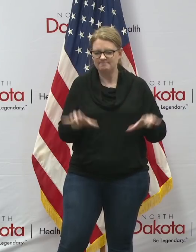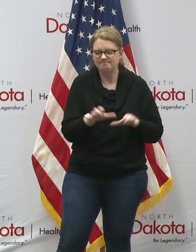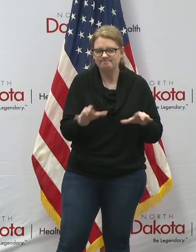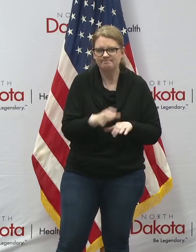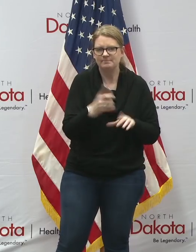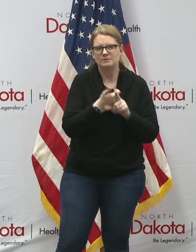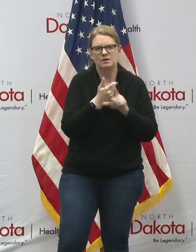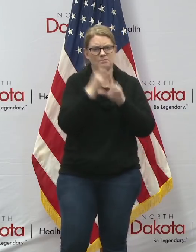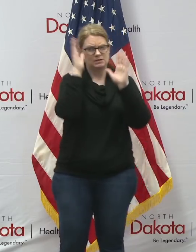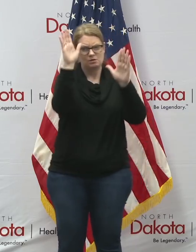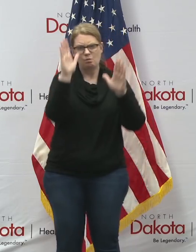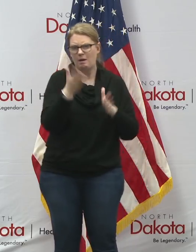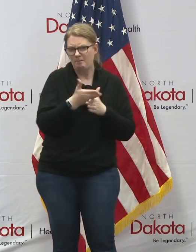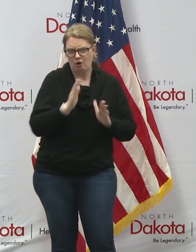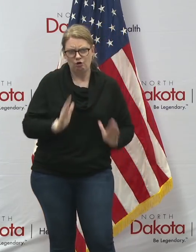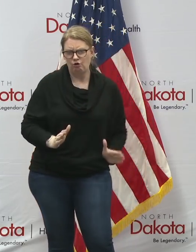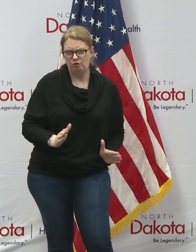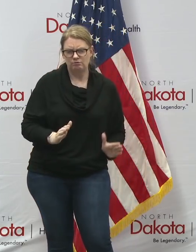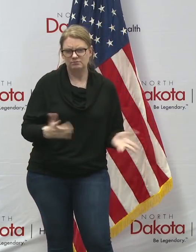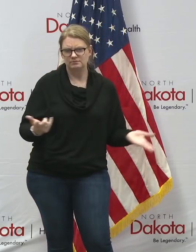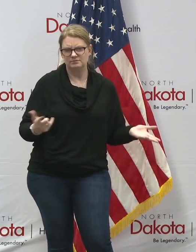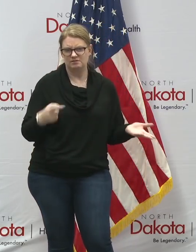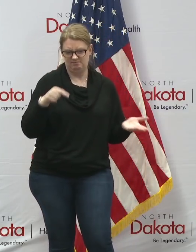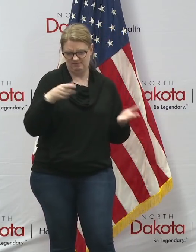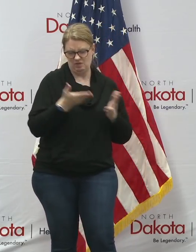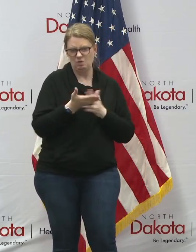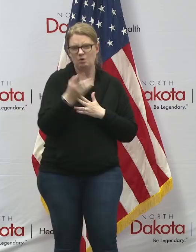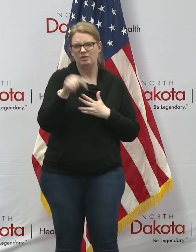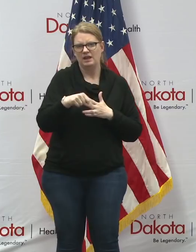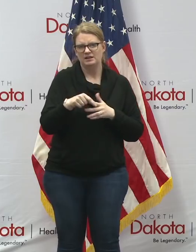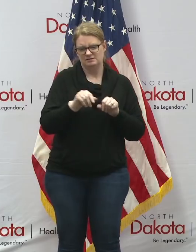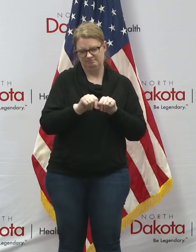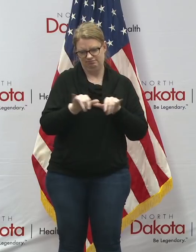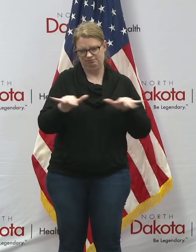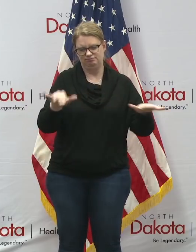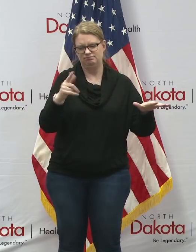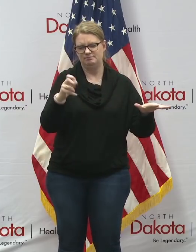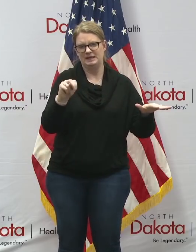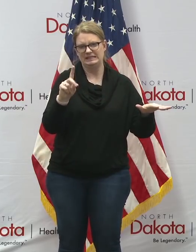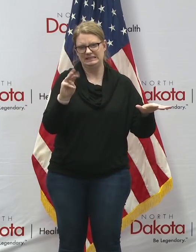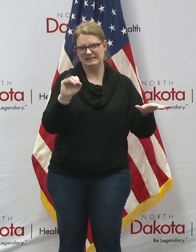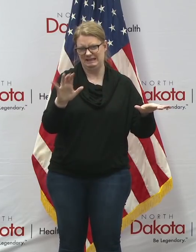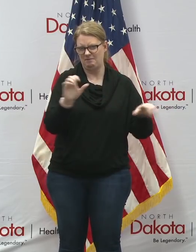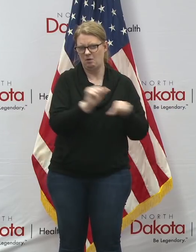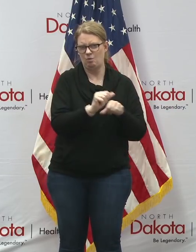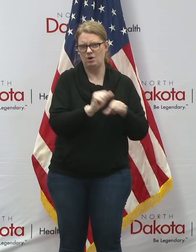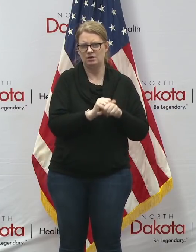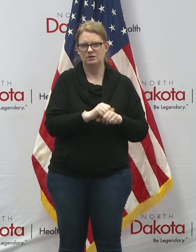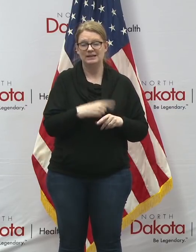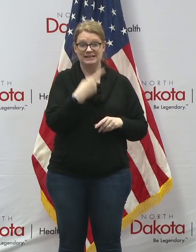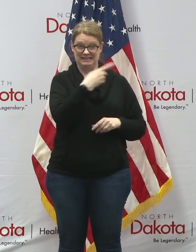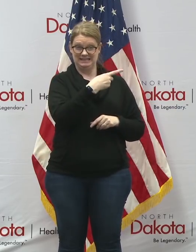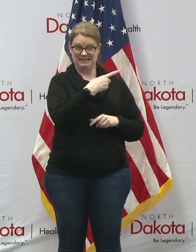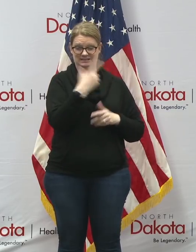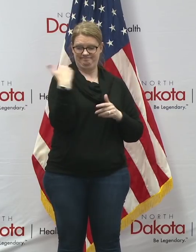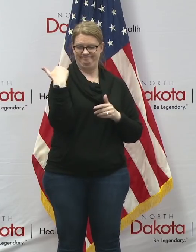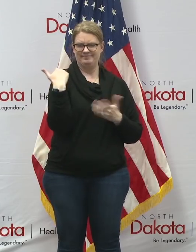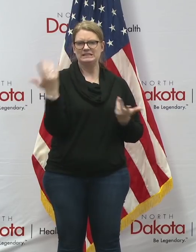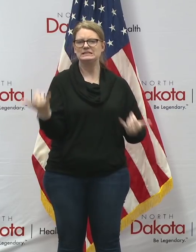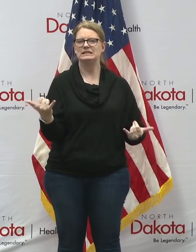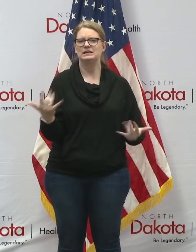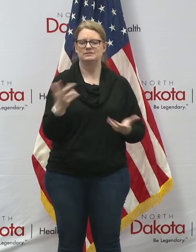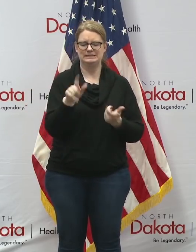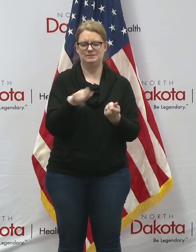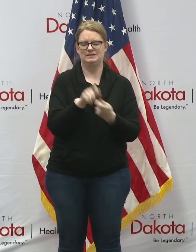partner throughout this pandemic work and he's here to talk specifically about what